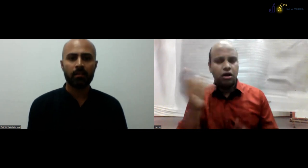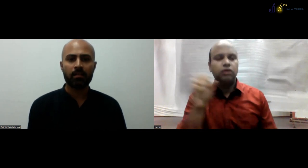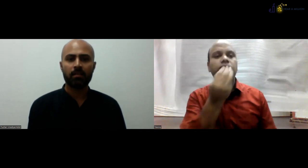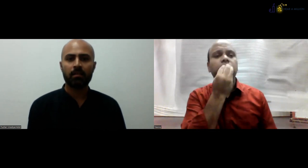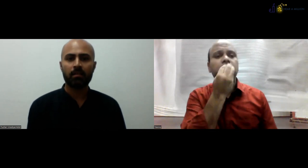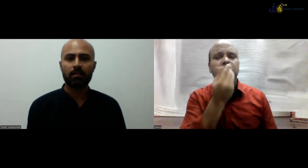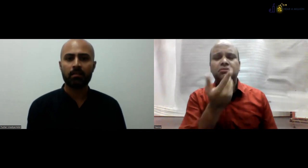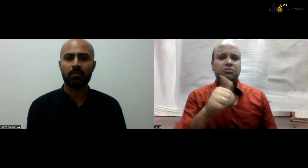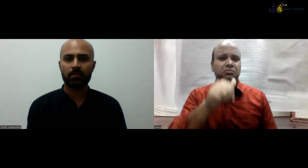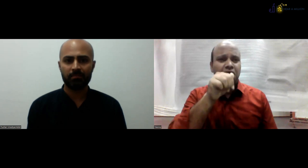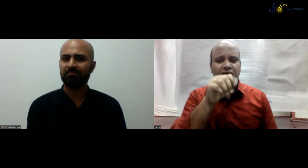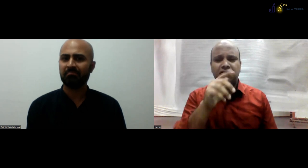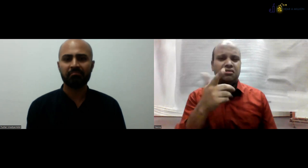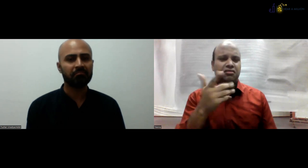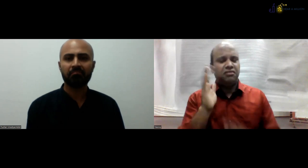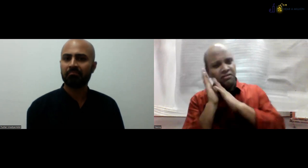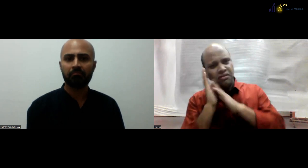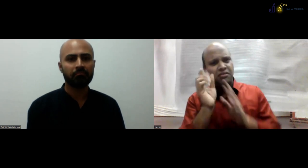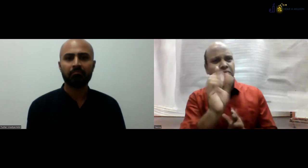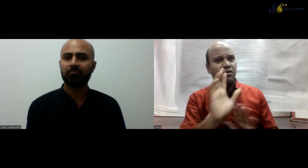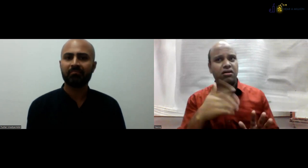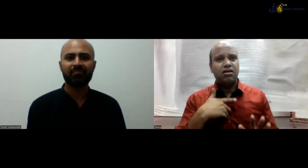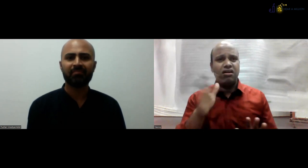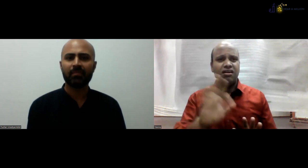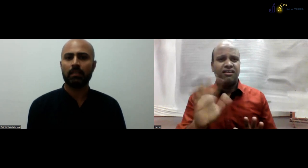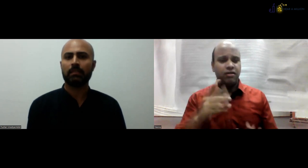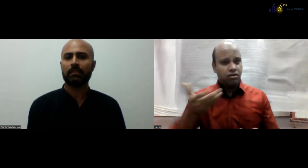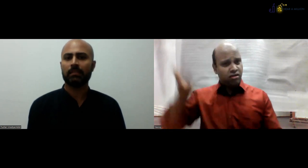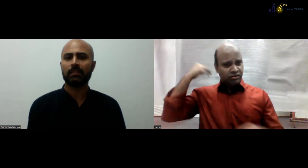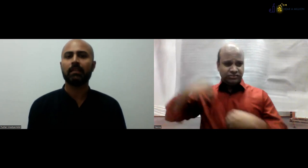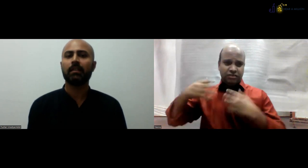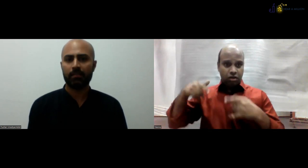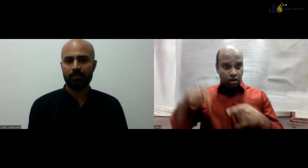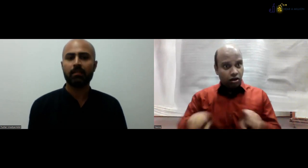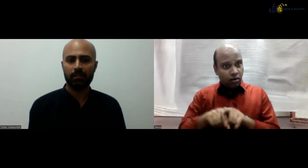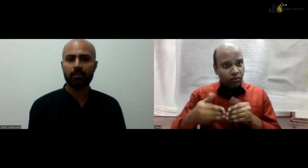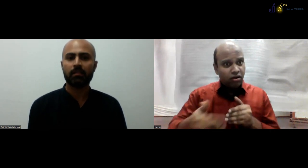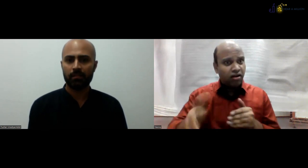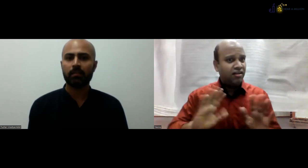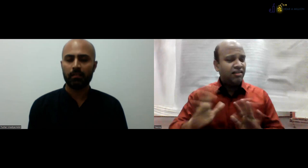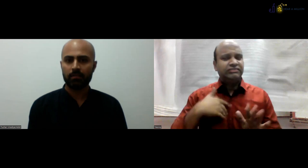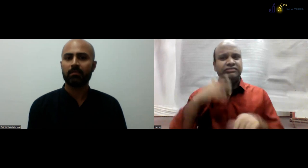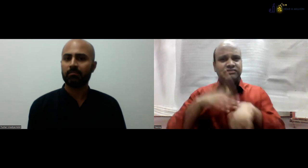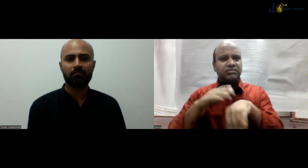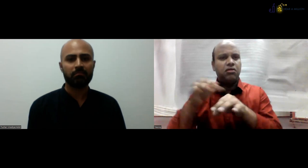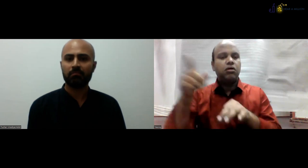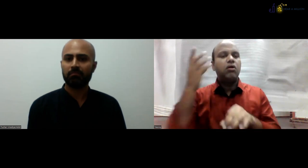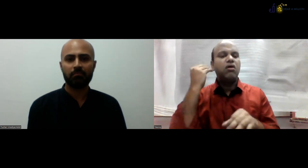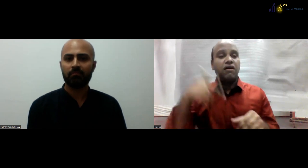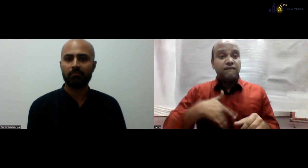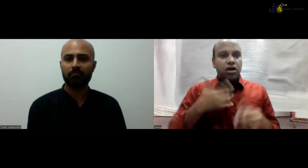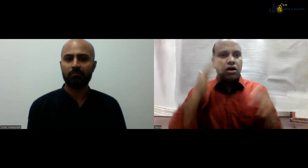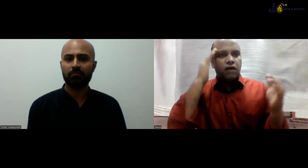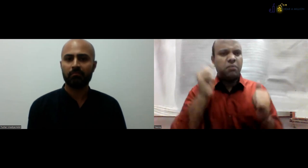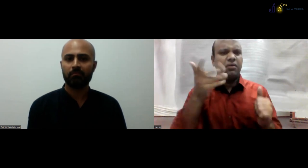all the deaf people, they are just copying. So they were just doing the basic gestures and not the proper sign language. We have